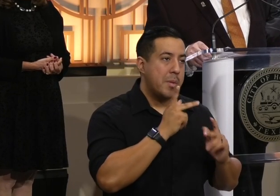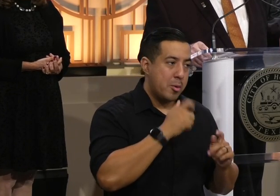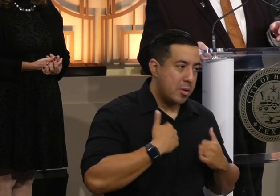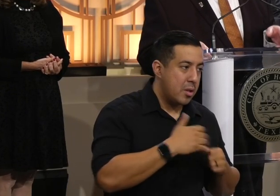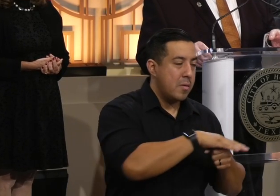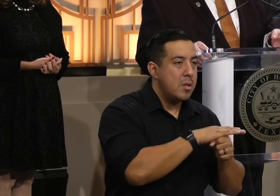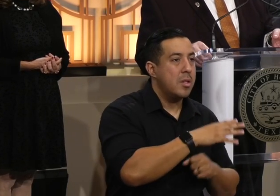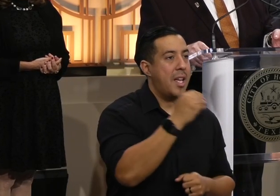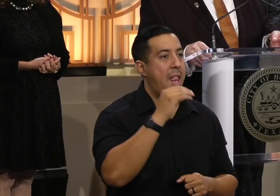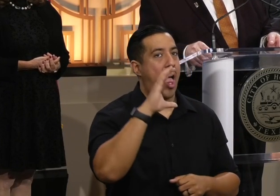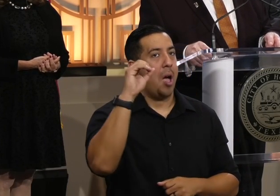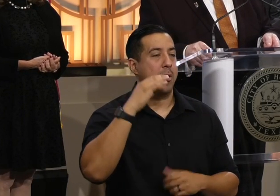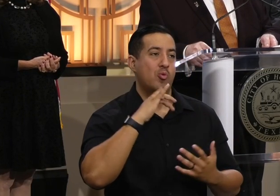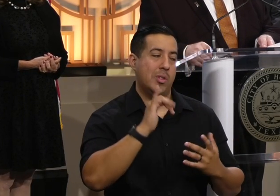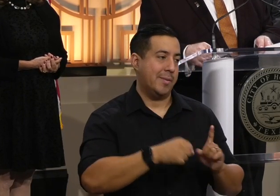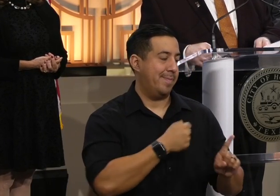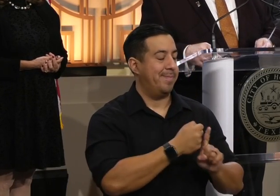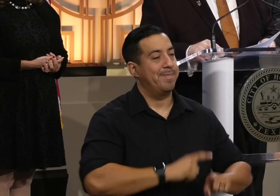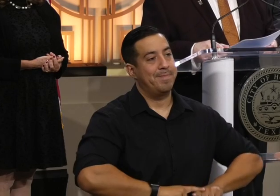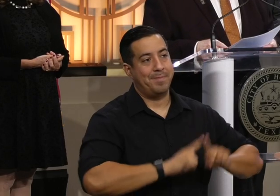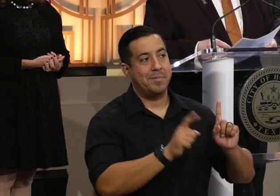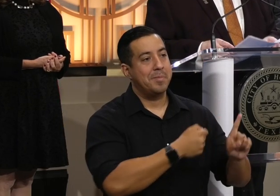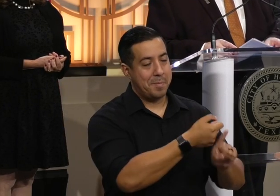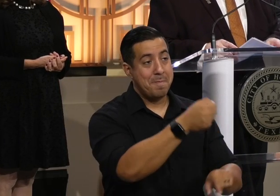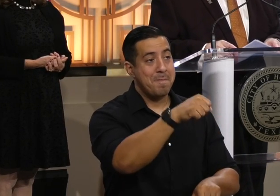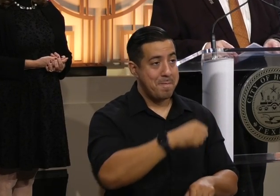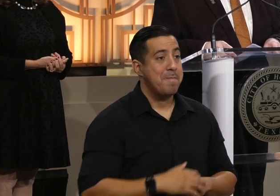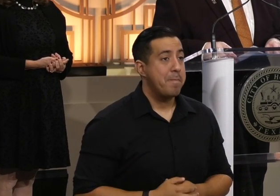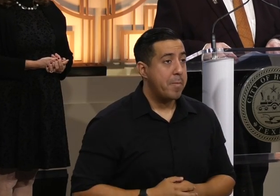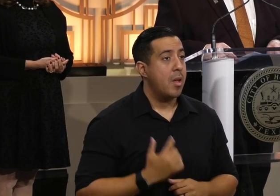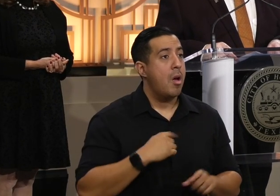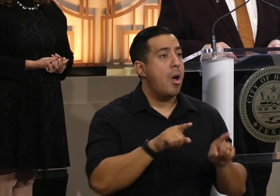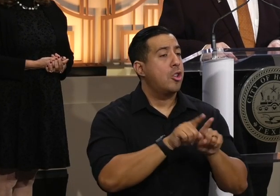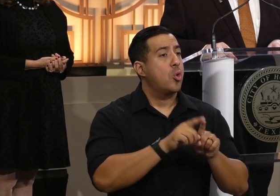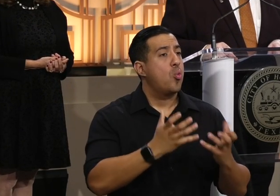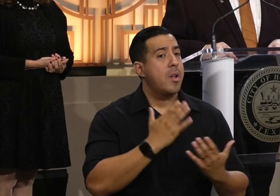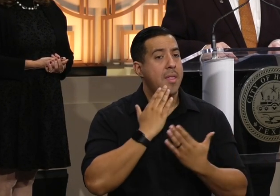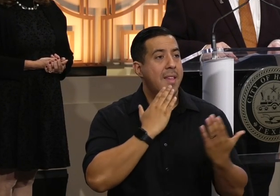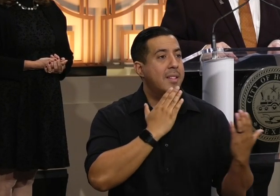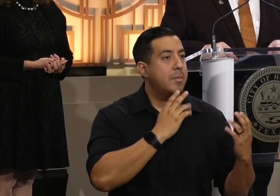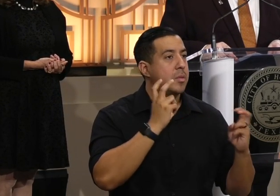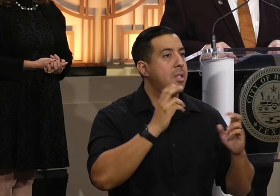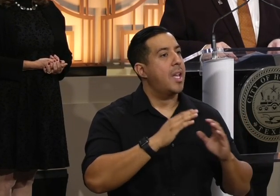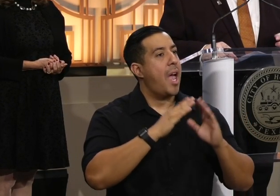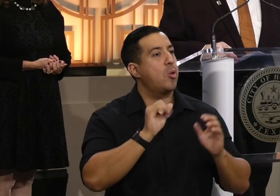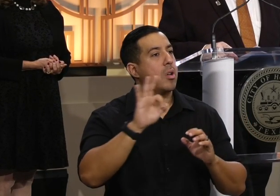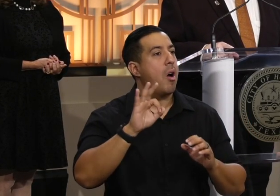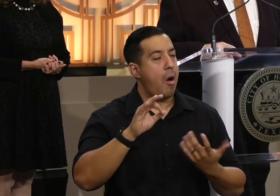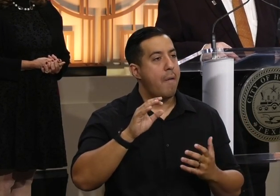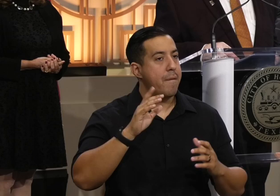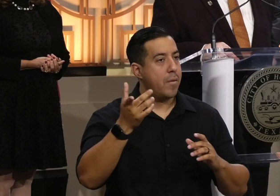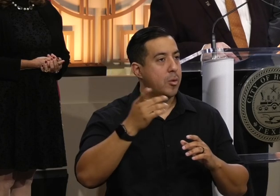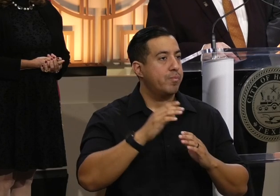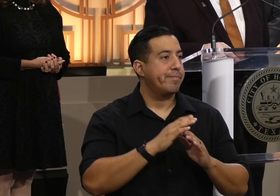companies really makes the difference. And I also want to thank the houses of worship and business